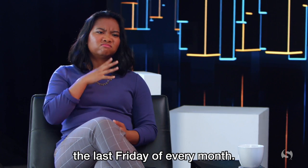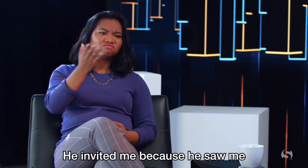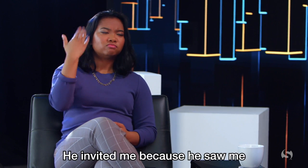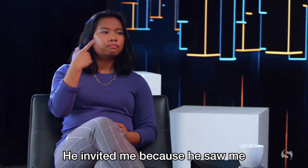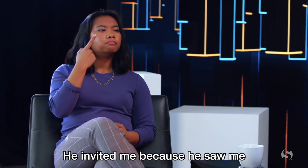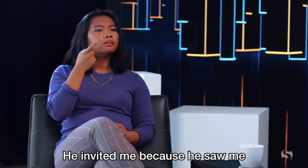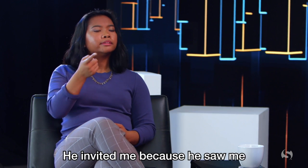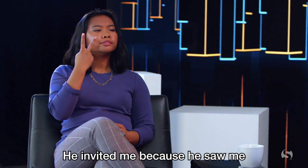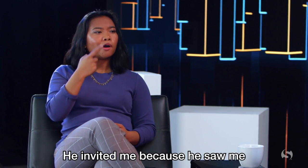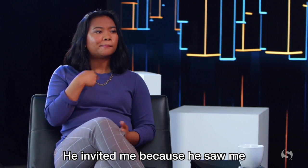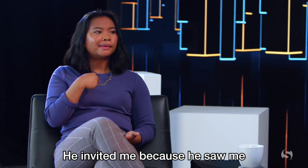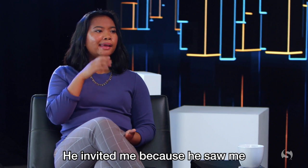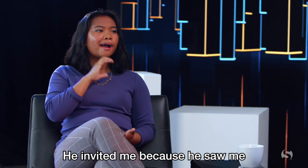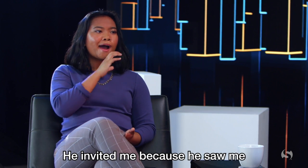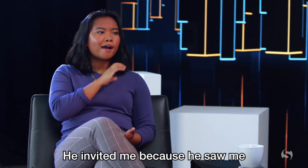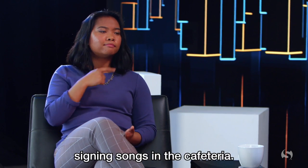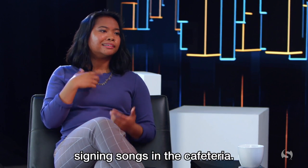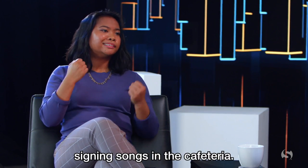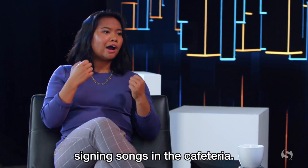He invited me because he saw me signing songs in the cafeteria.